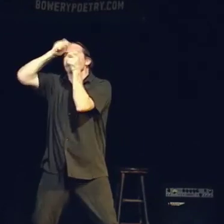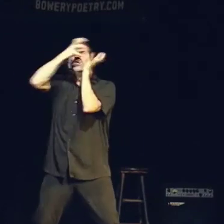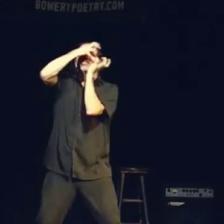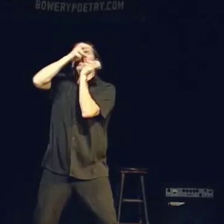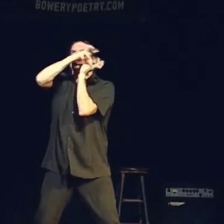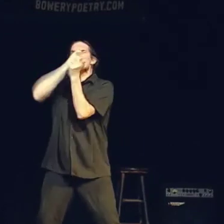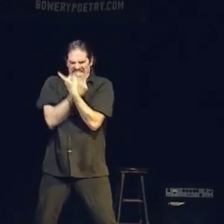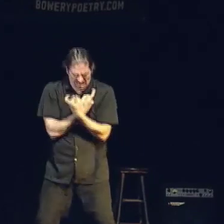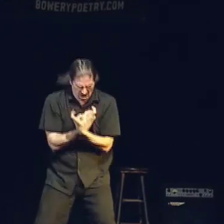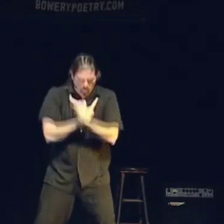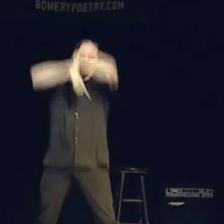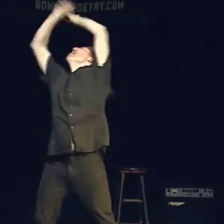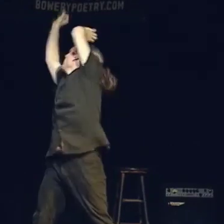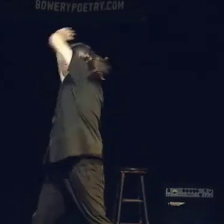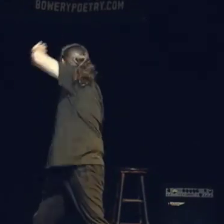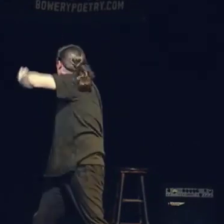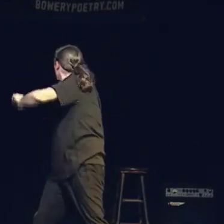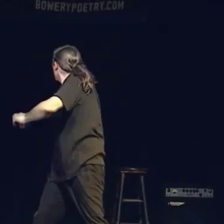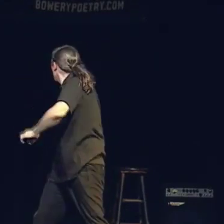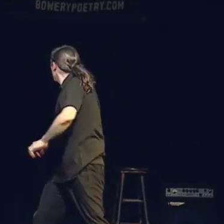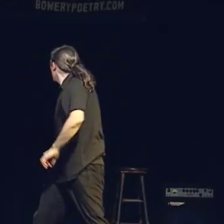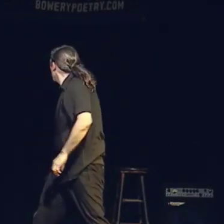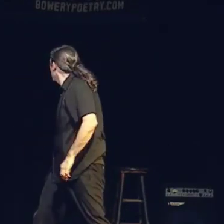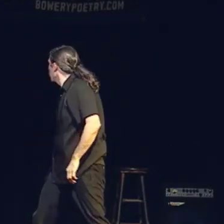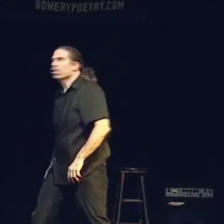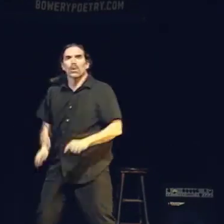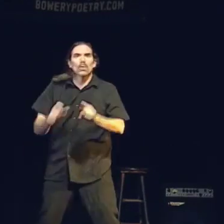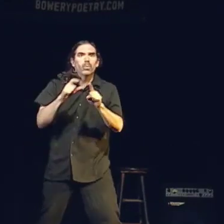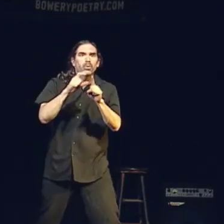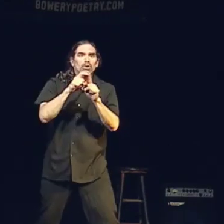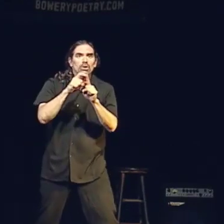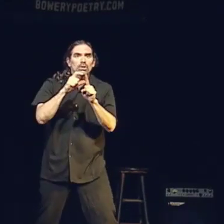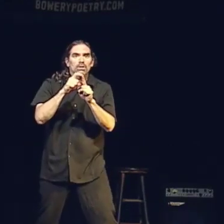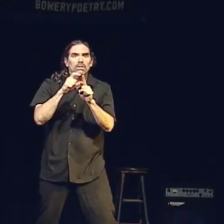Skin. Teeth. Bones. He's gone. Words.